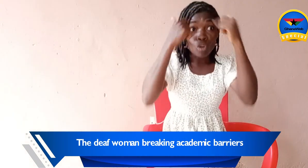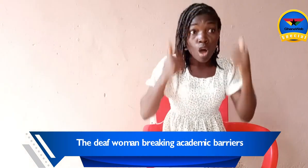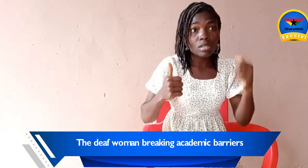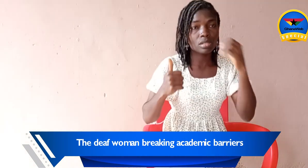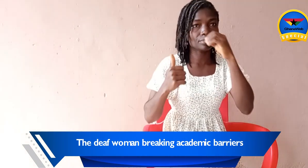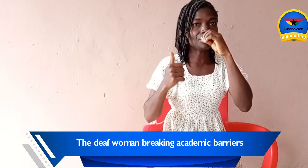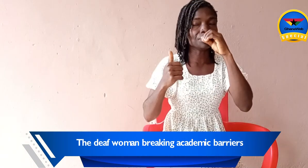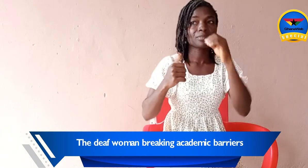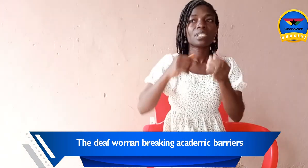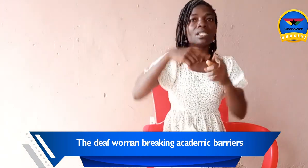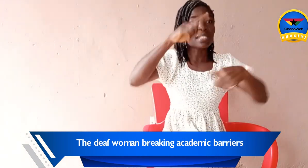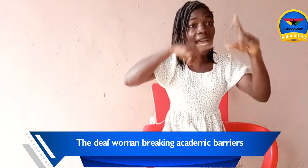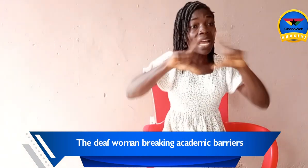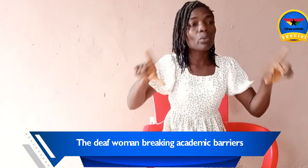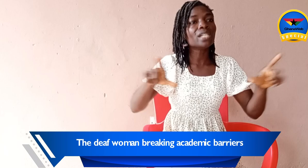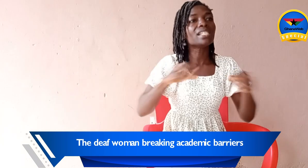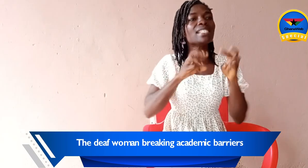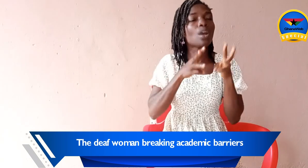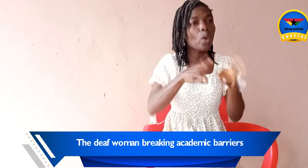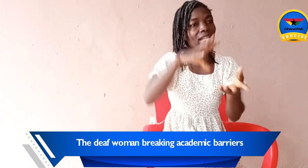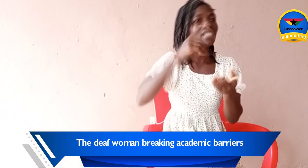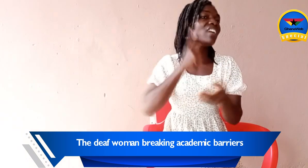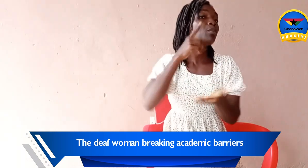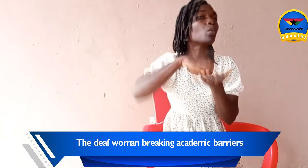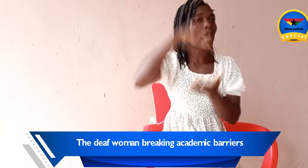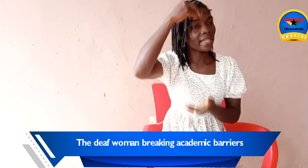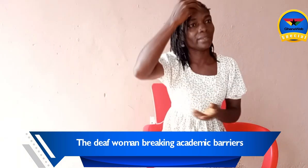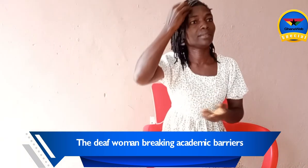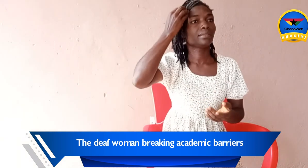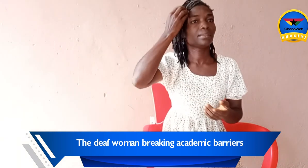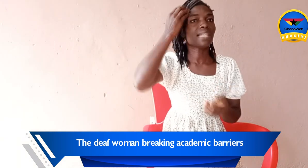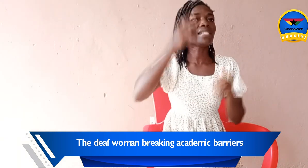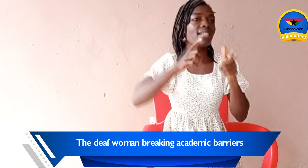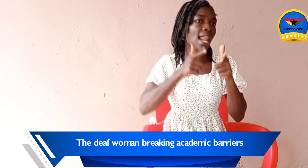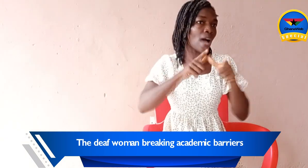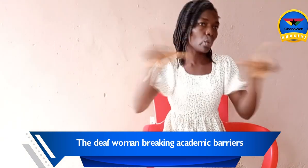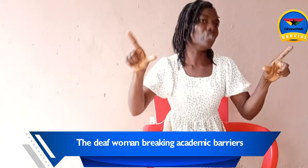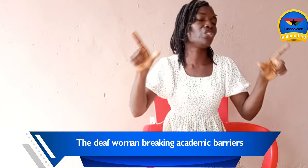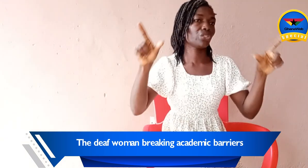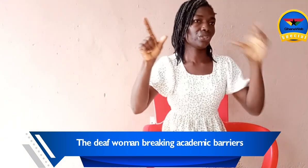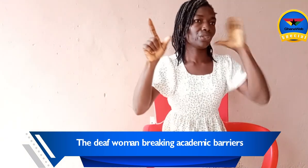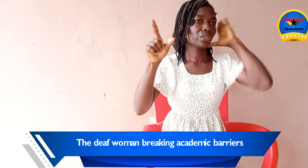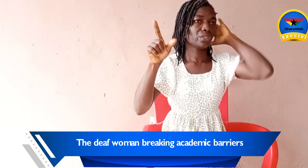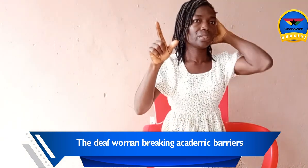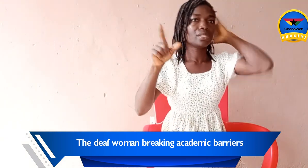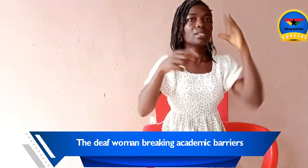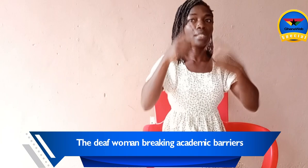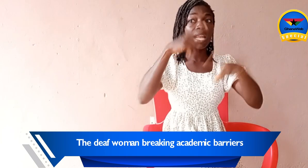Because sign language is the way deaf people learn. That is their language. Sign language